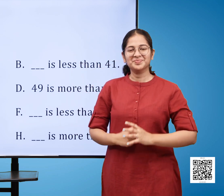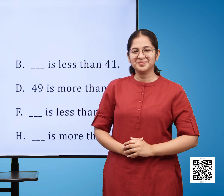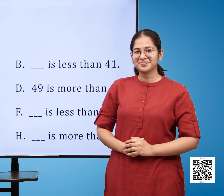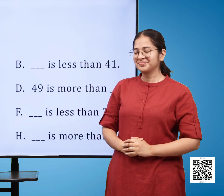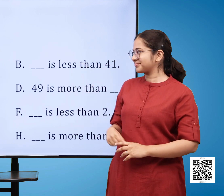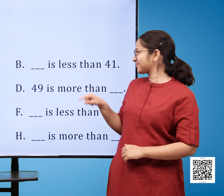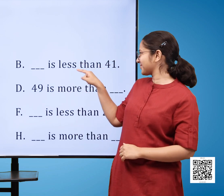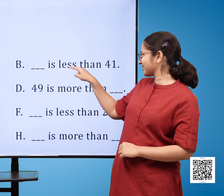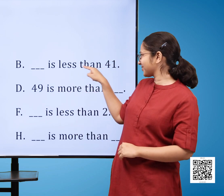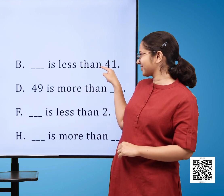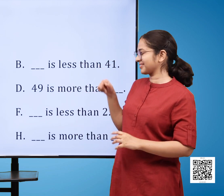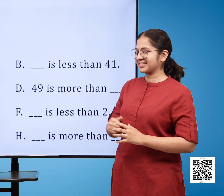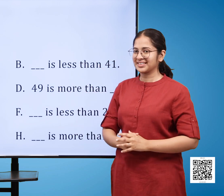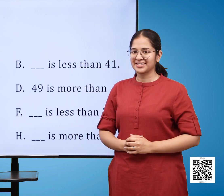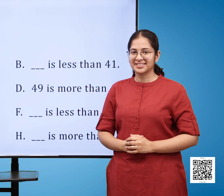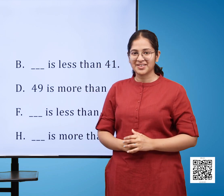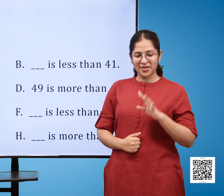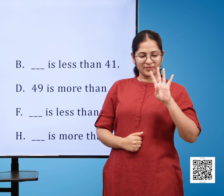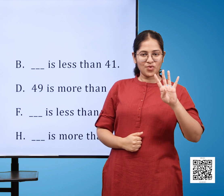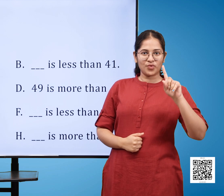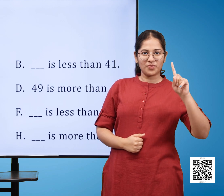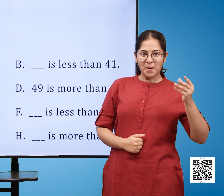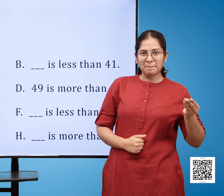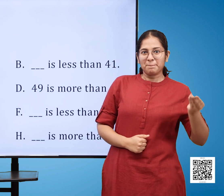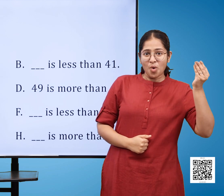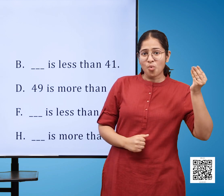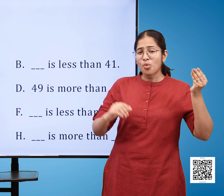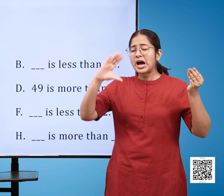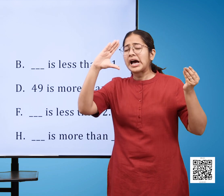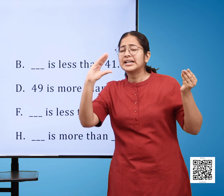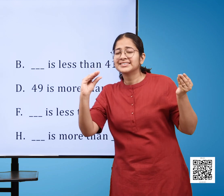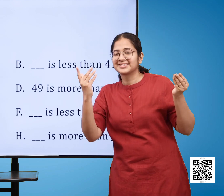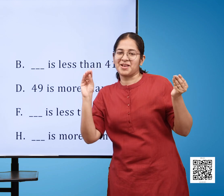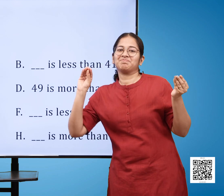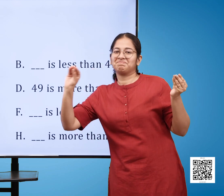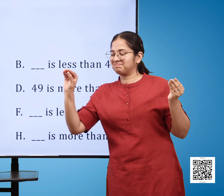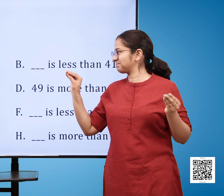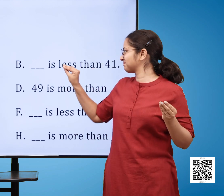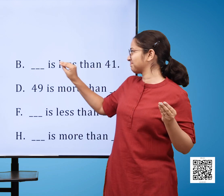b blank is less than 41 b blank